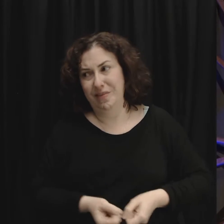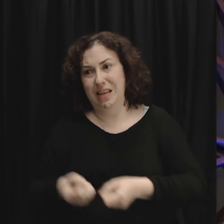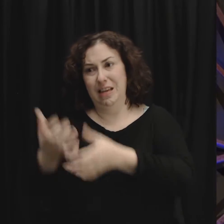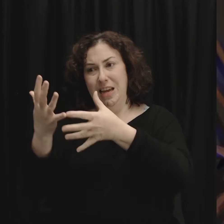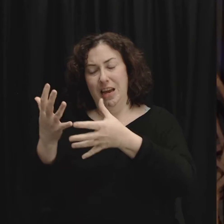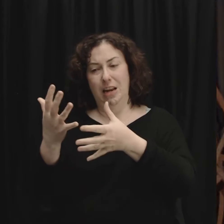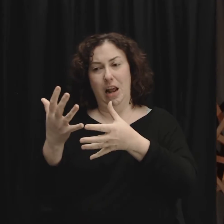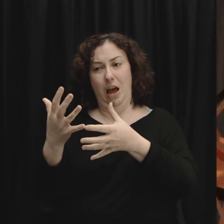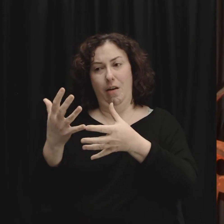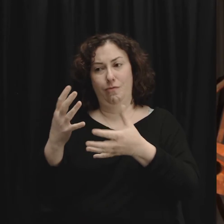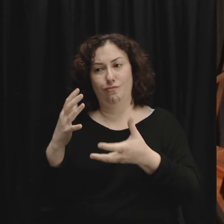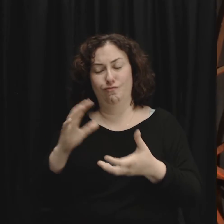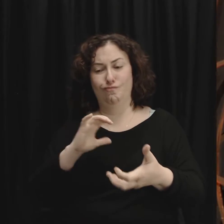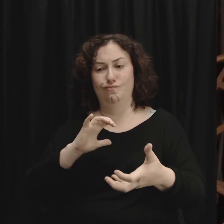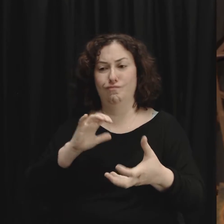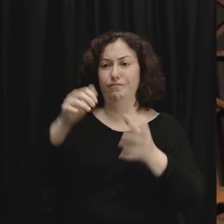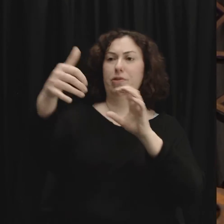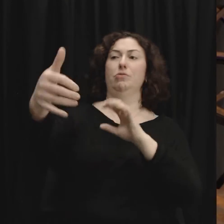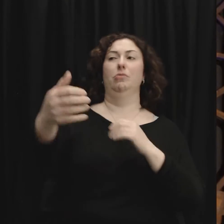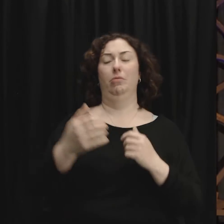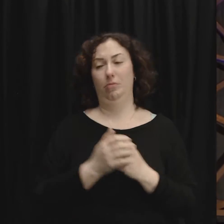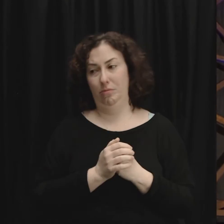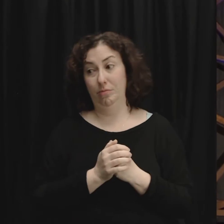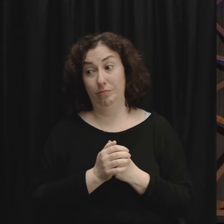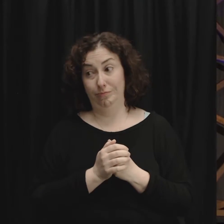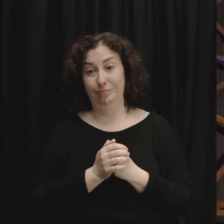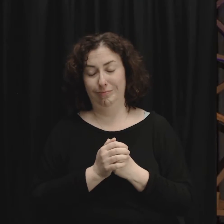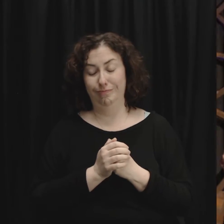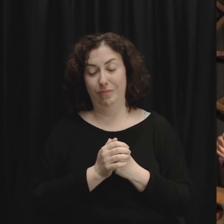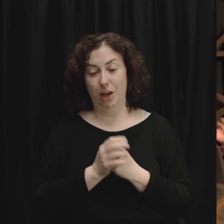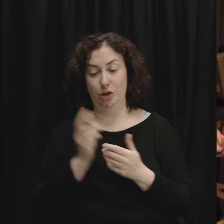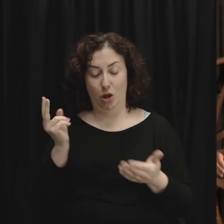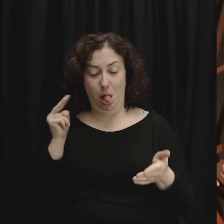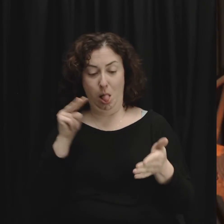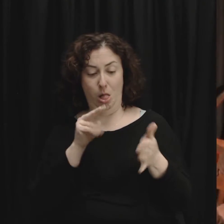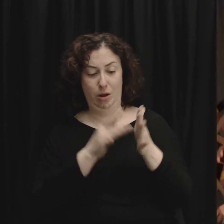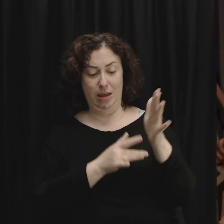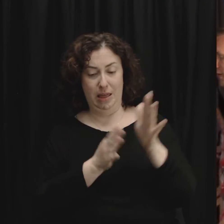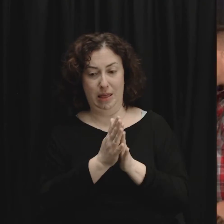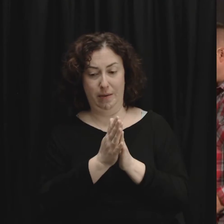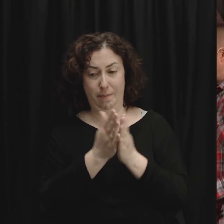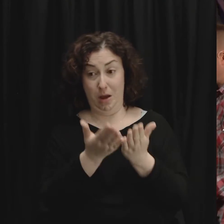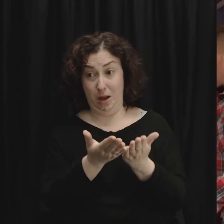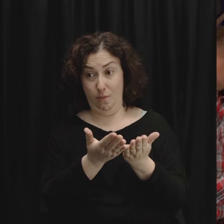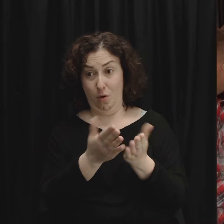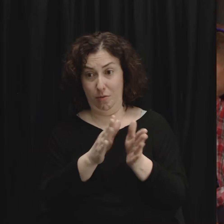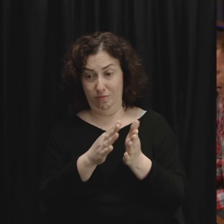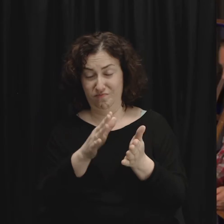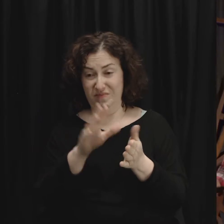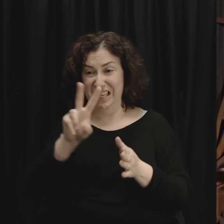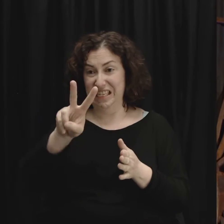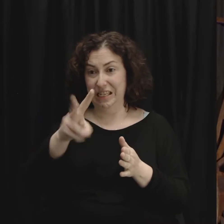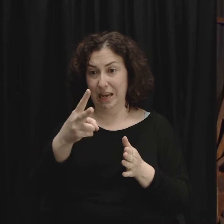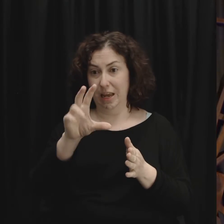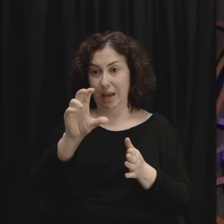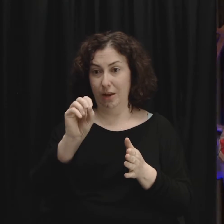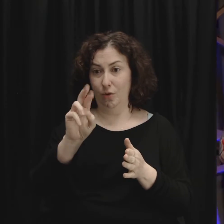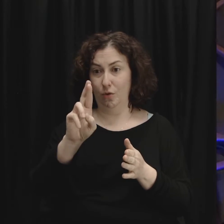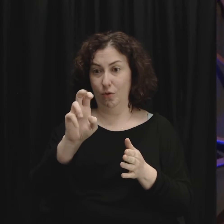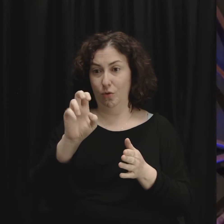This is huge. I want to go to the book of 2 Corinthians. If you've got your Bibles, join me there. We're going to spend the majority of our time in 2 Corinthians chapter